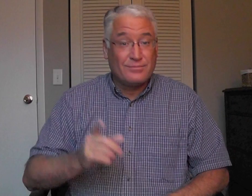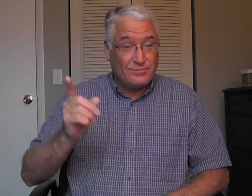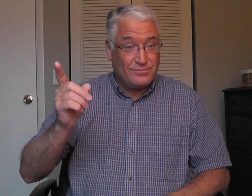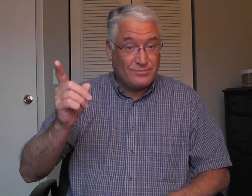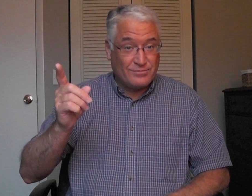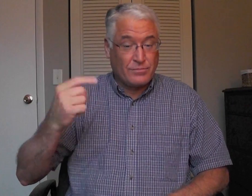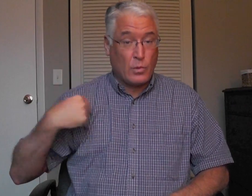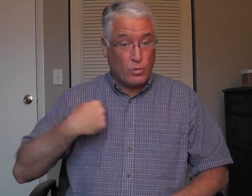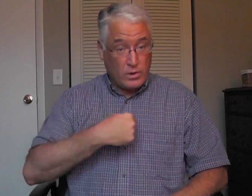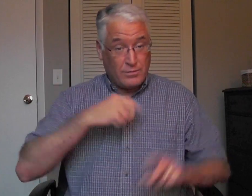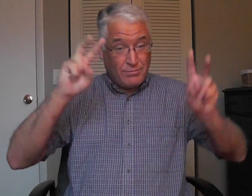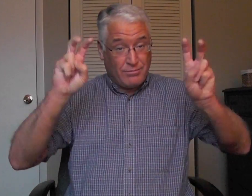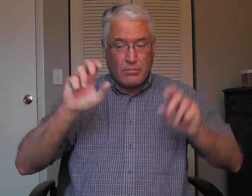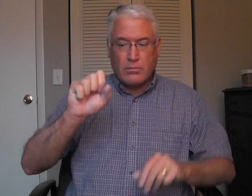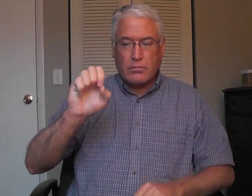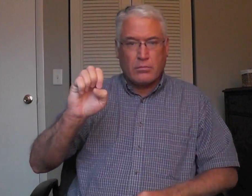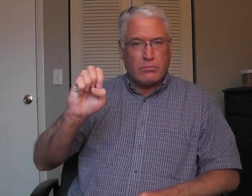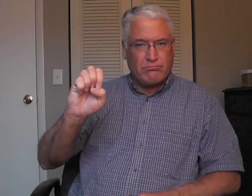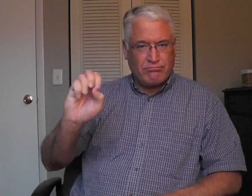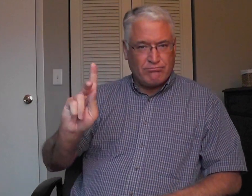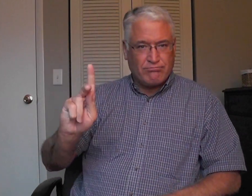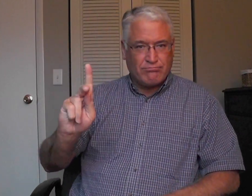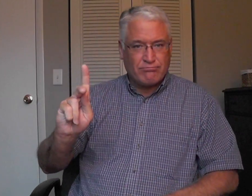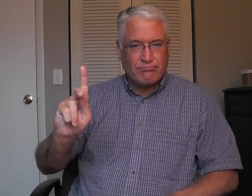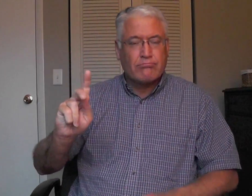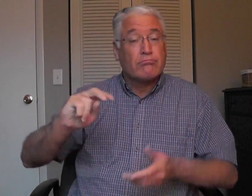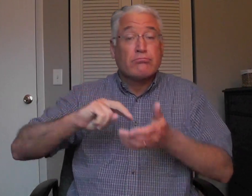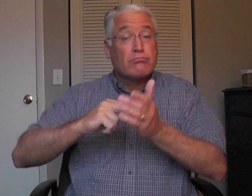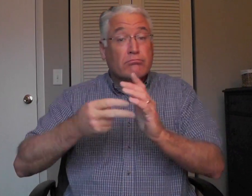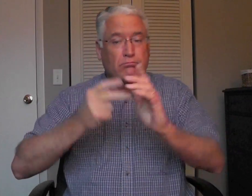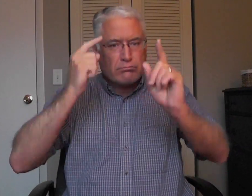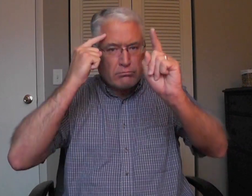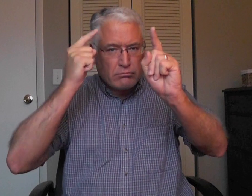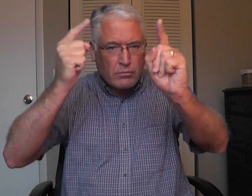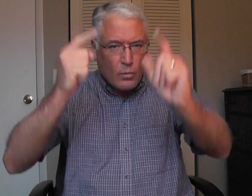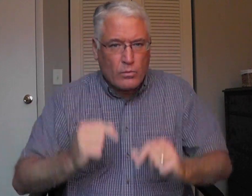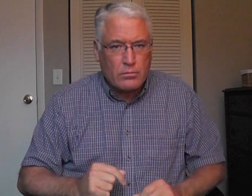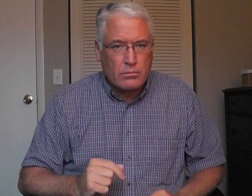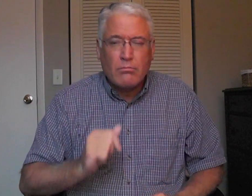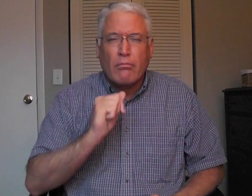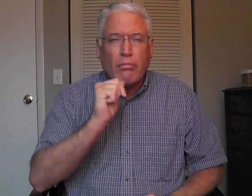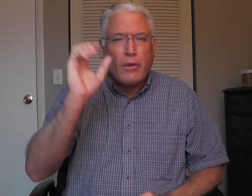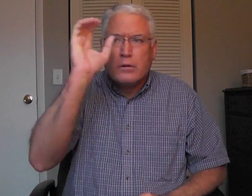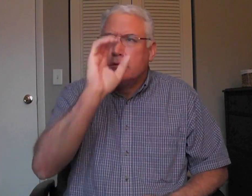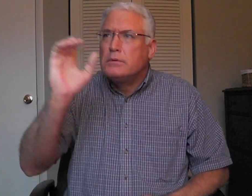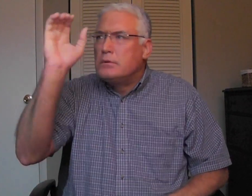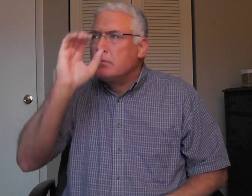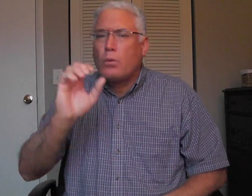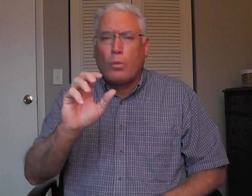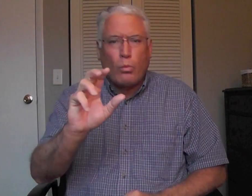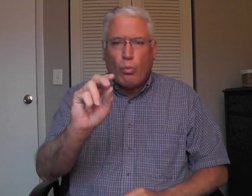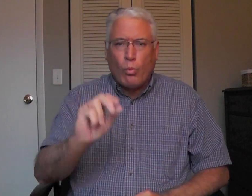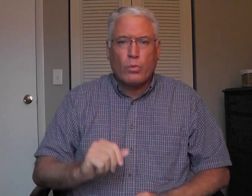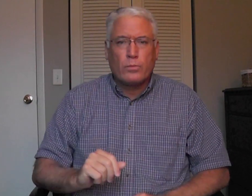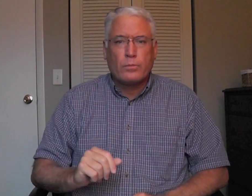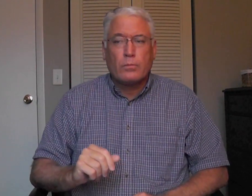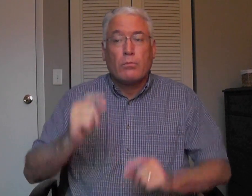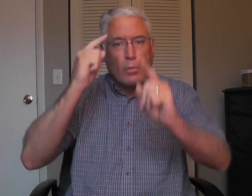In verse 7, it says seek. It means goal. It doesn't mean like you're looking for something. No.